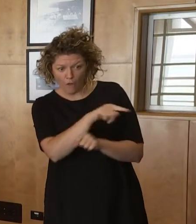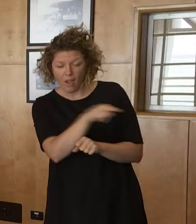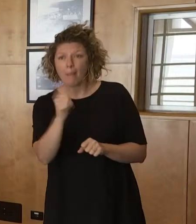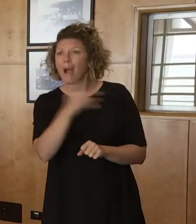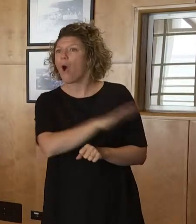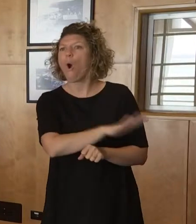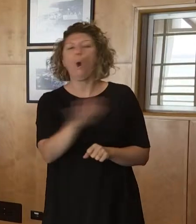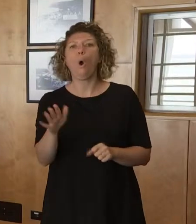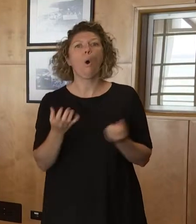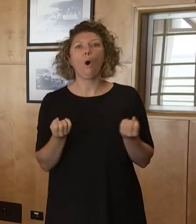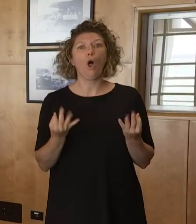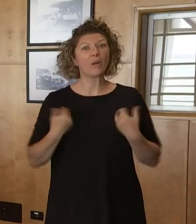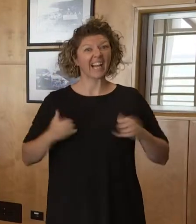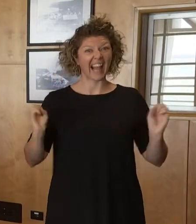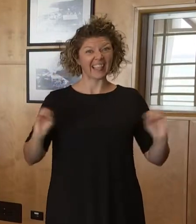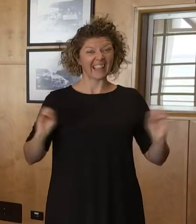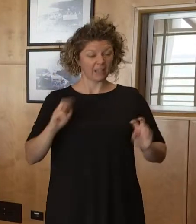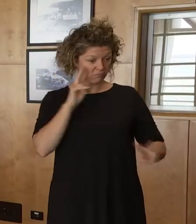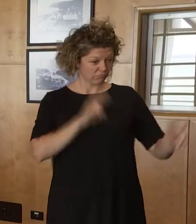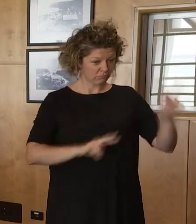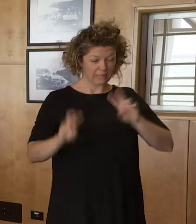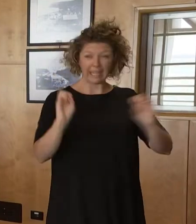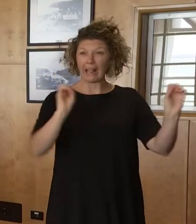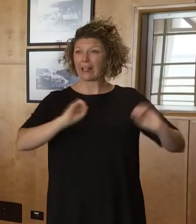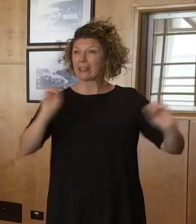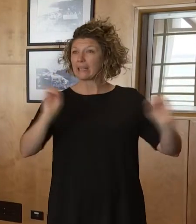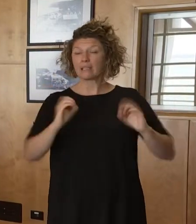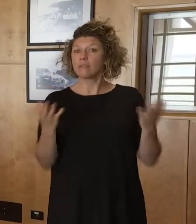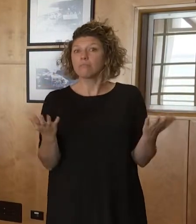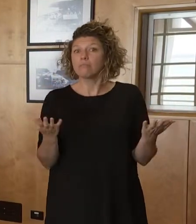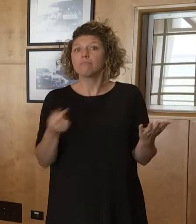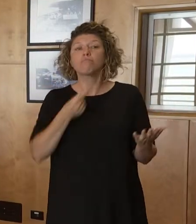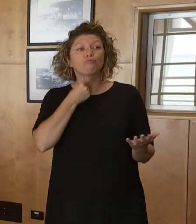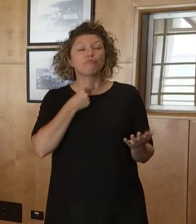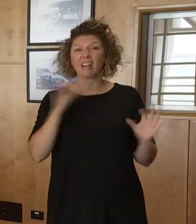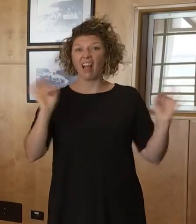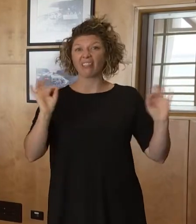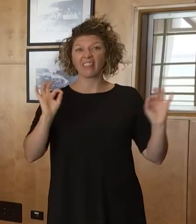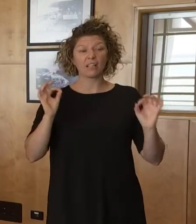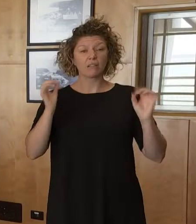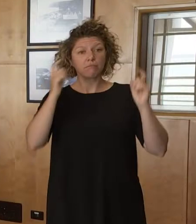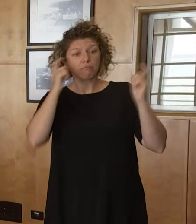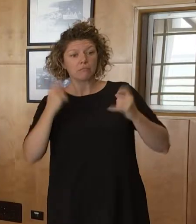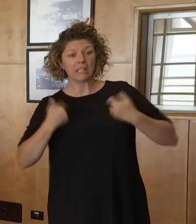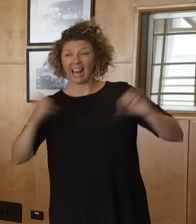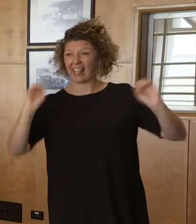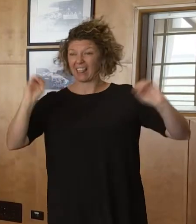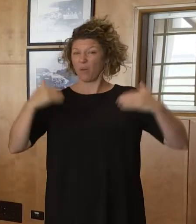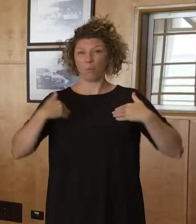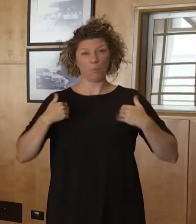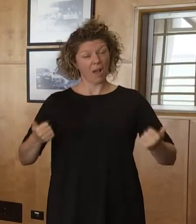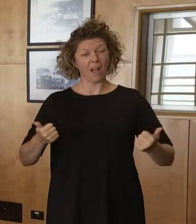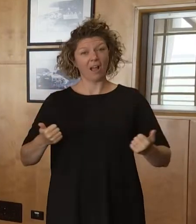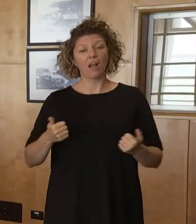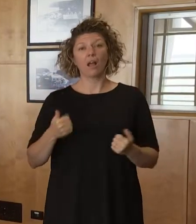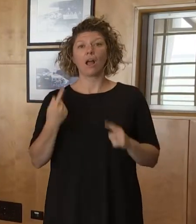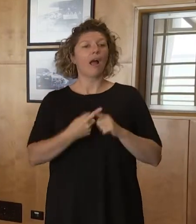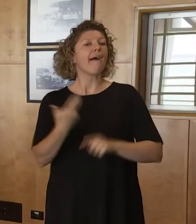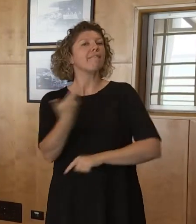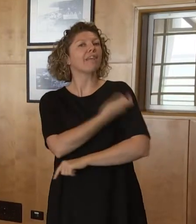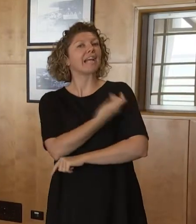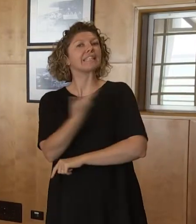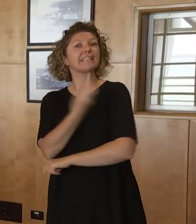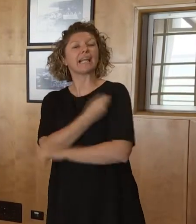if we hadn't have tested them, they probably wouldn't have known that they had COVID. So they're all feeling well. The vaccination rate for the prison is at 86%.